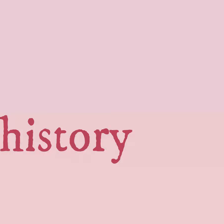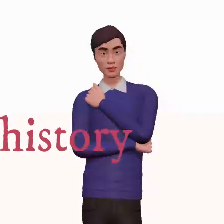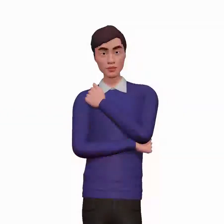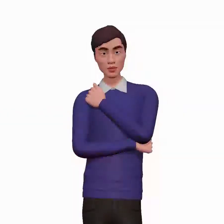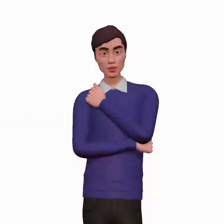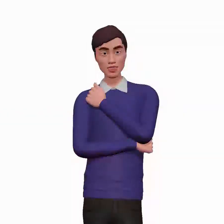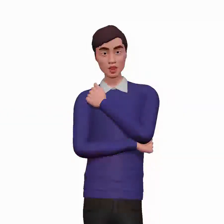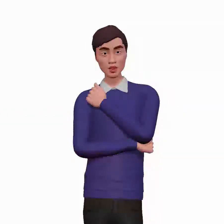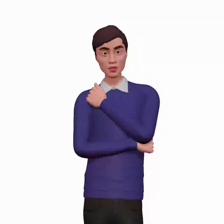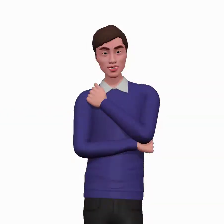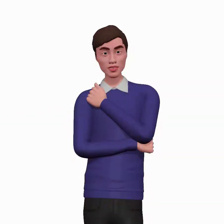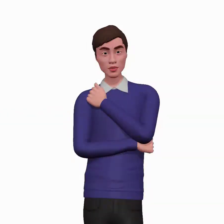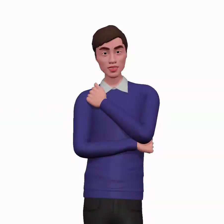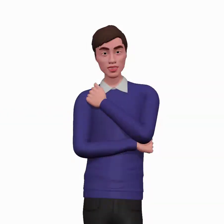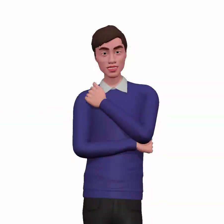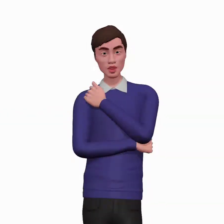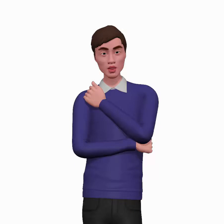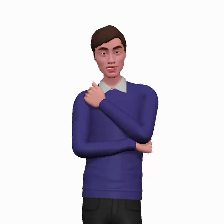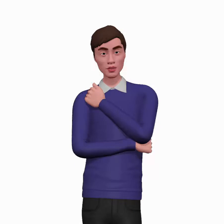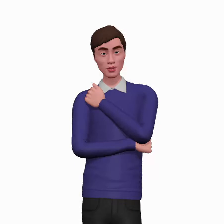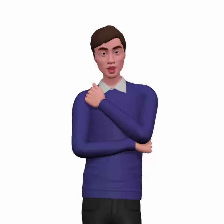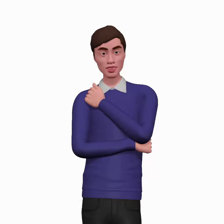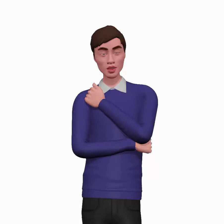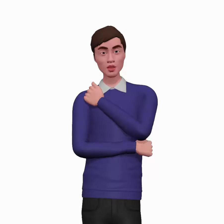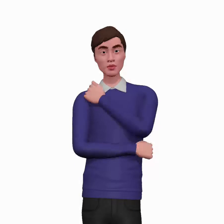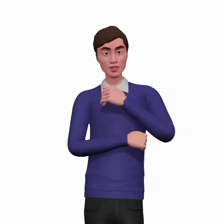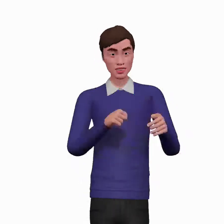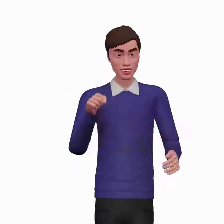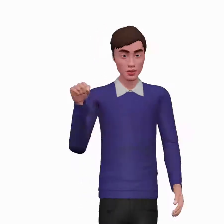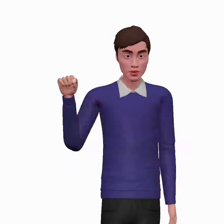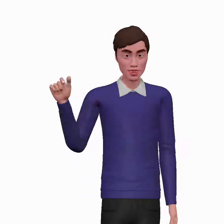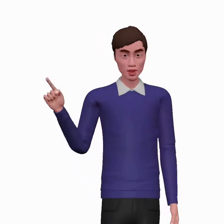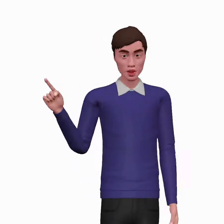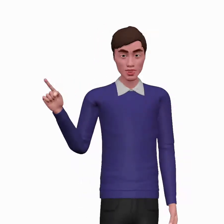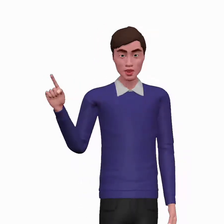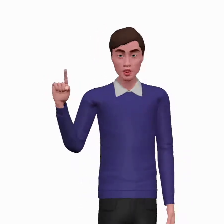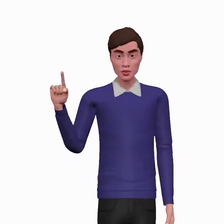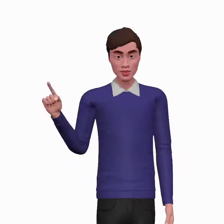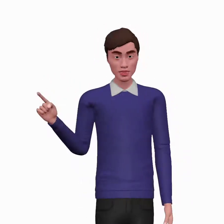Ask about travel history, as tuberculosis is prevalent in some areas of world.